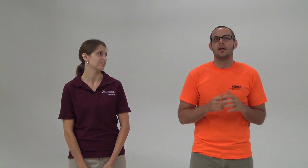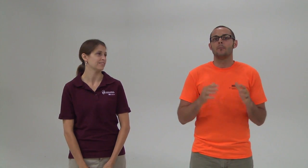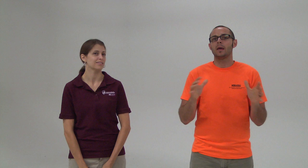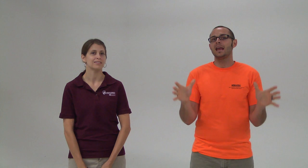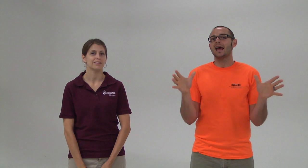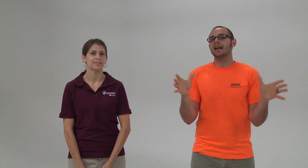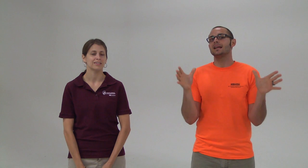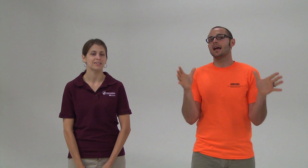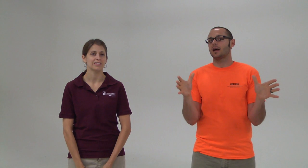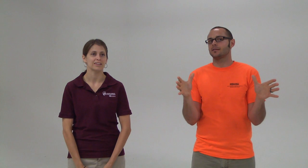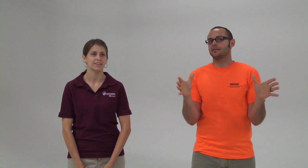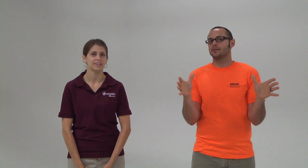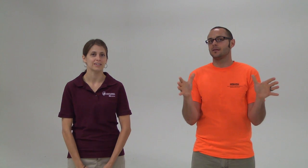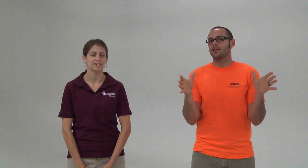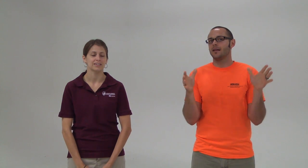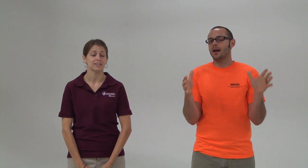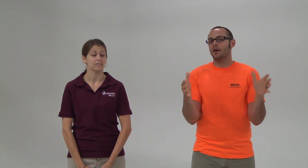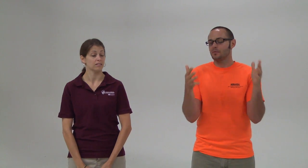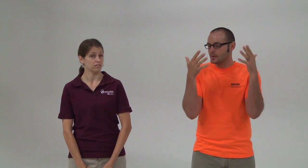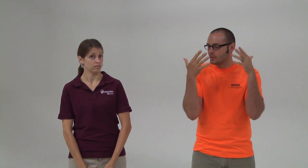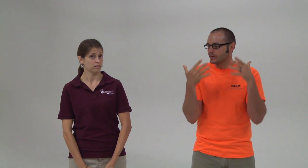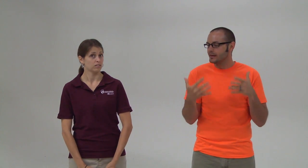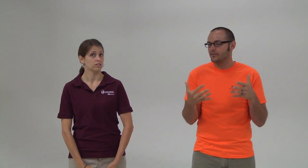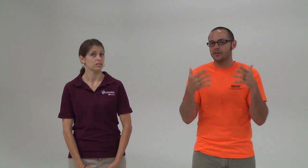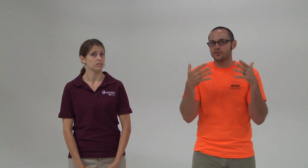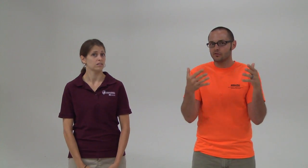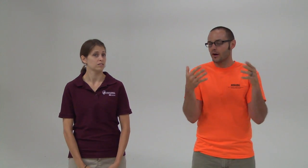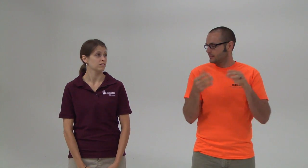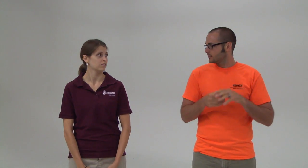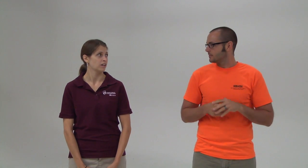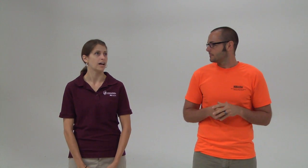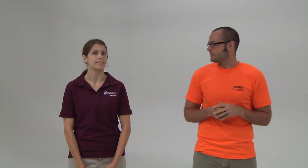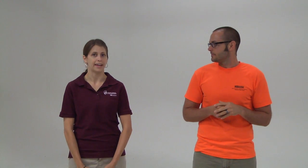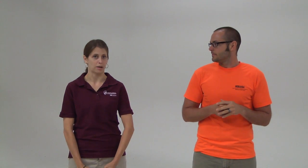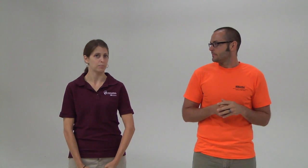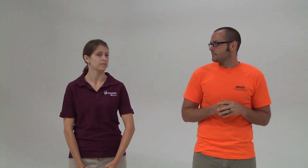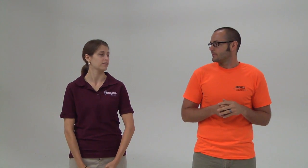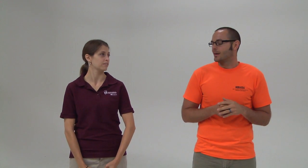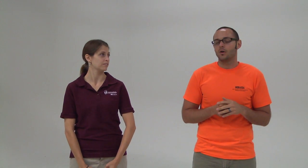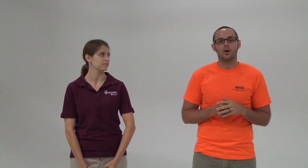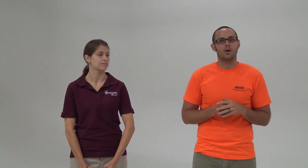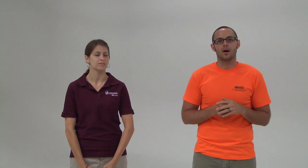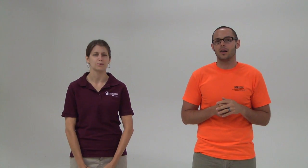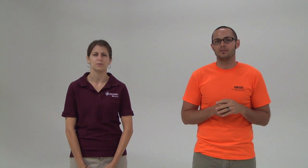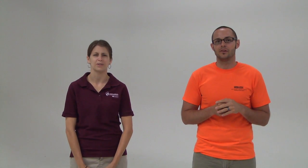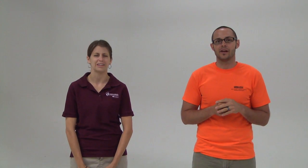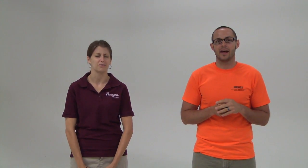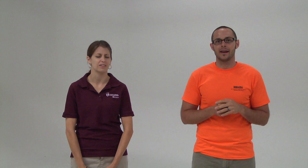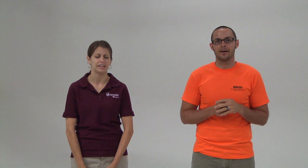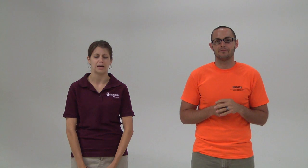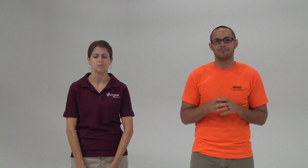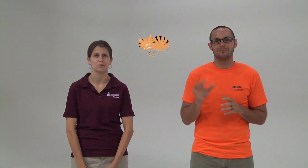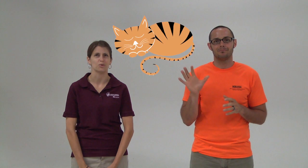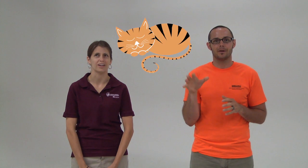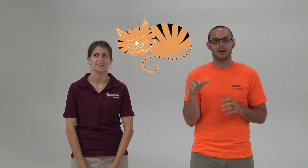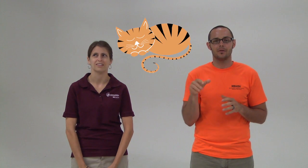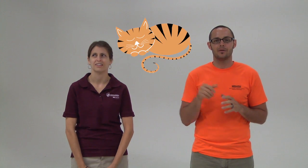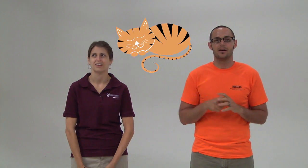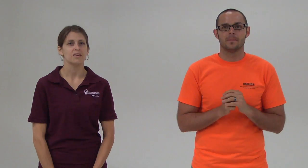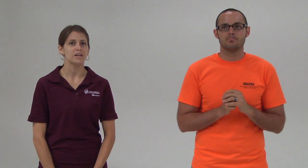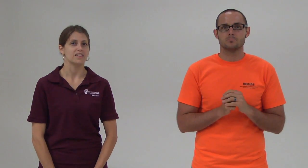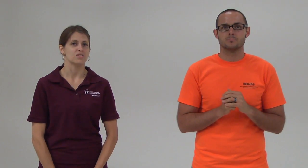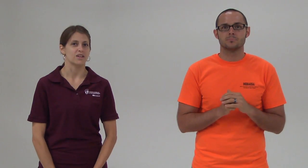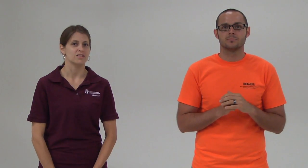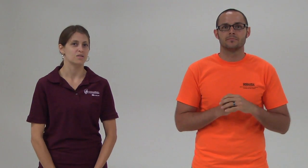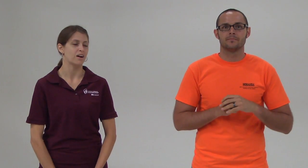jokes. P90X. That helps me relieve stress. A nap. Oh, I love a little cat nap. So great.